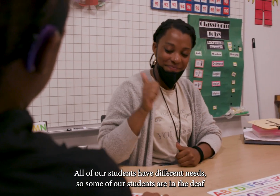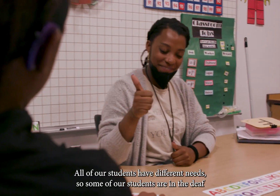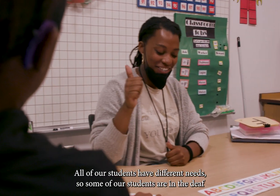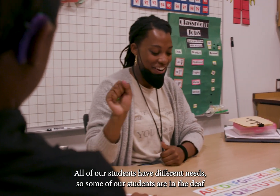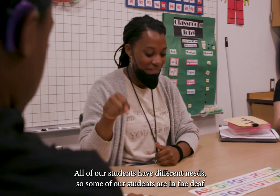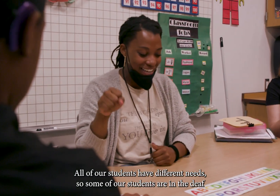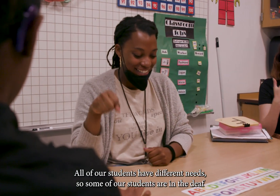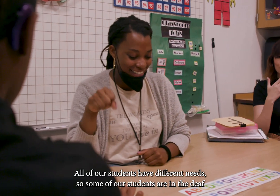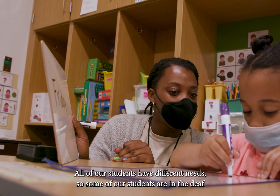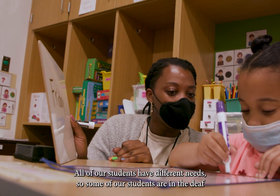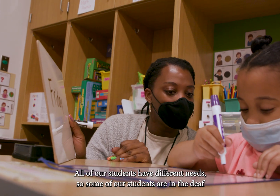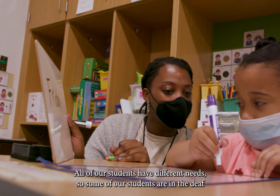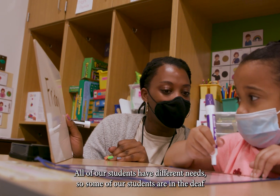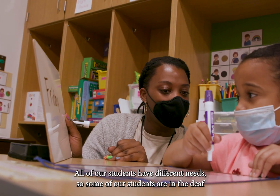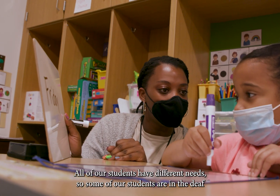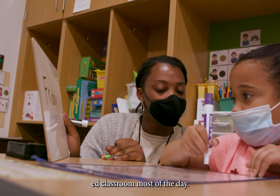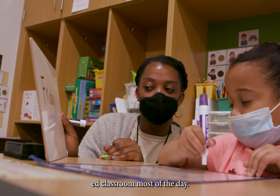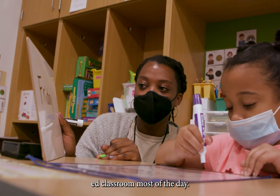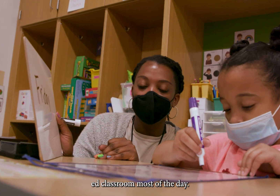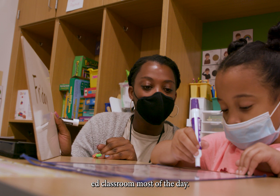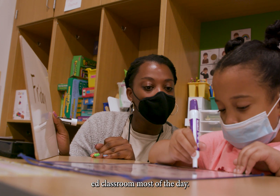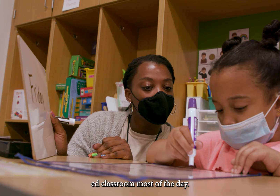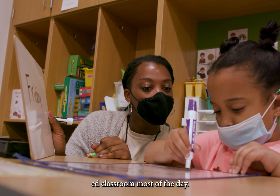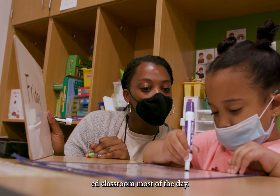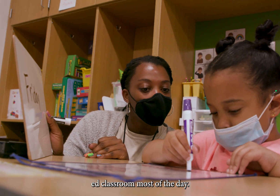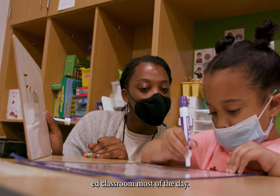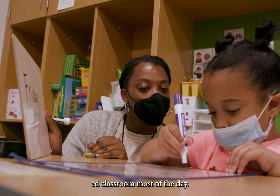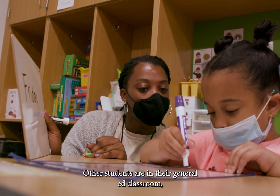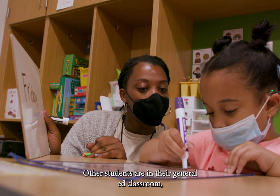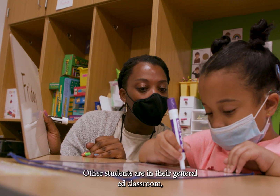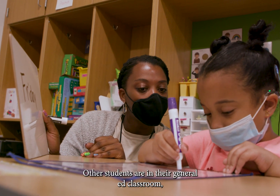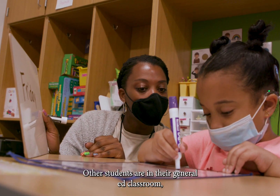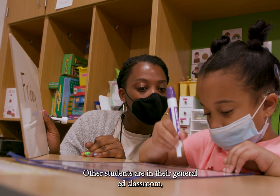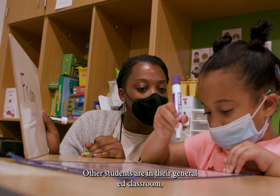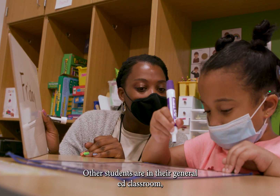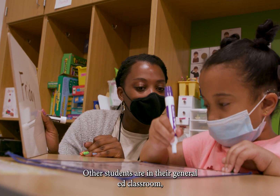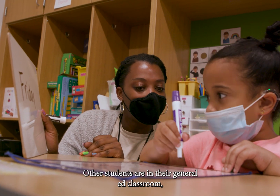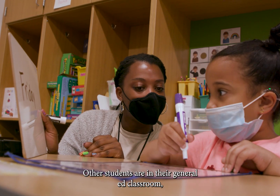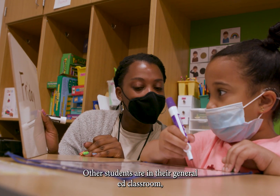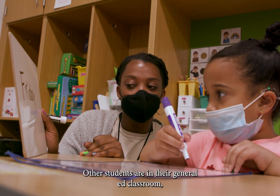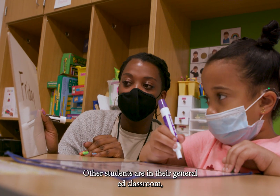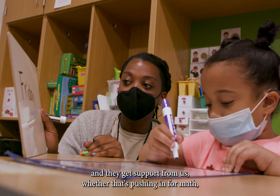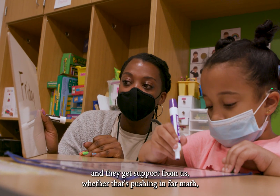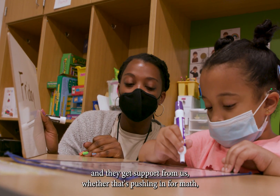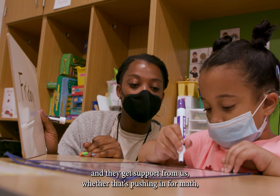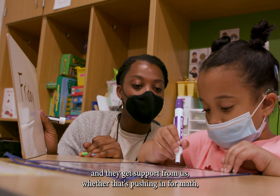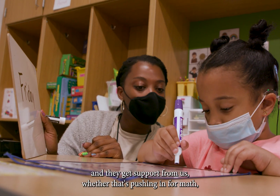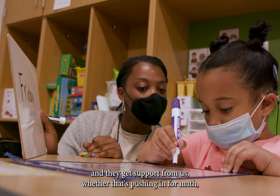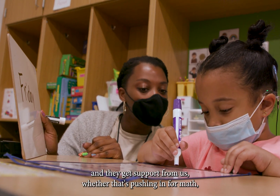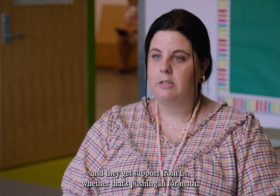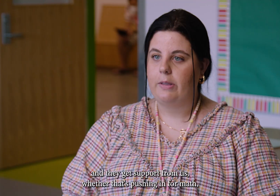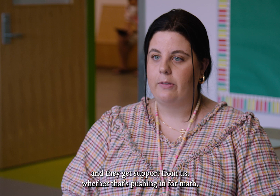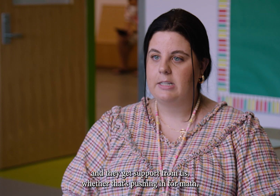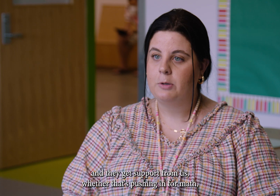All of our students have different needs. So some of our students are in the Deaf Ed classroom most of the day. Other students are in their general ed classroom and they get